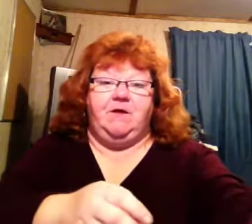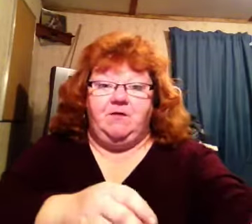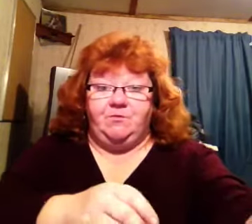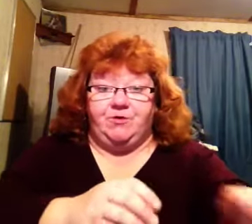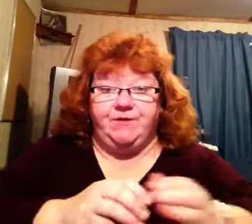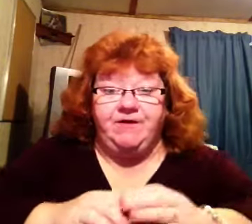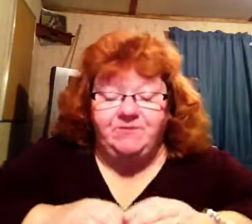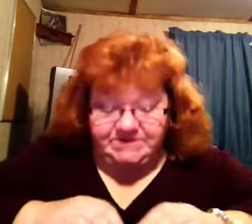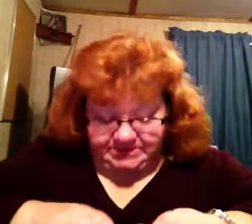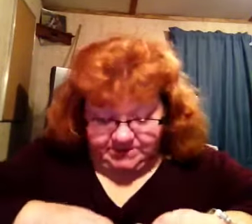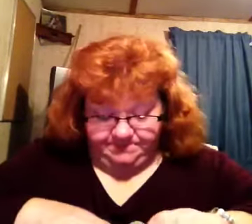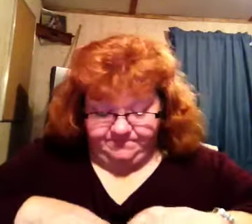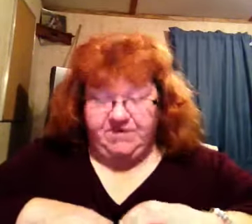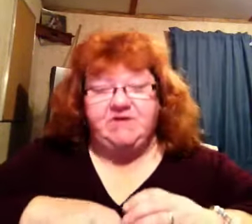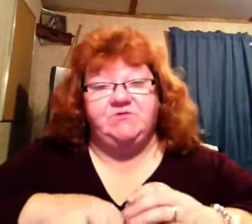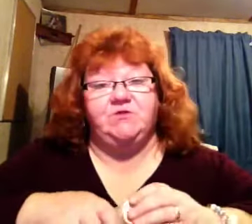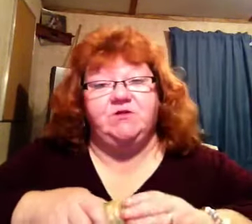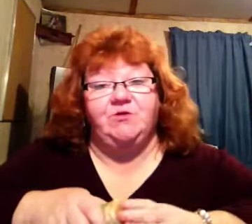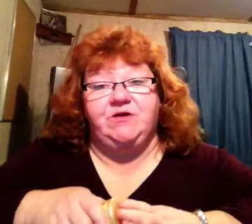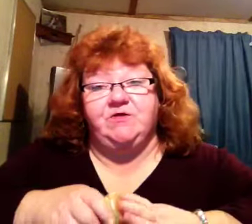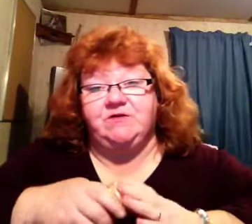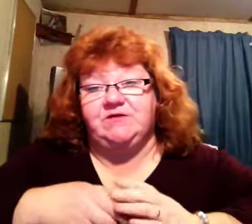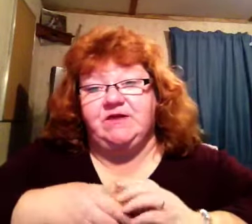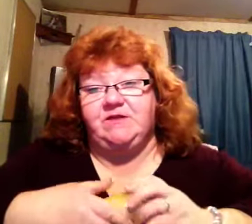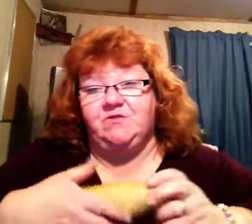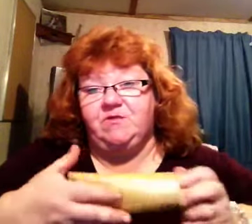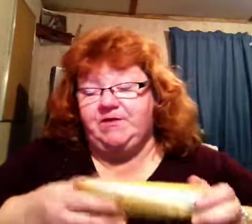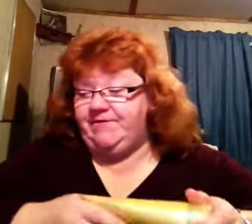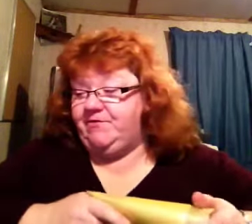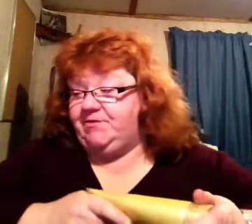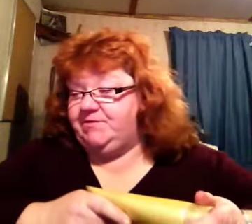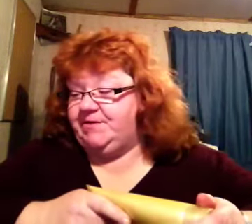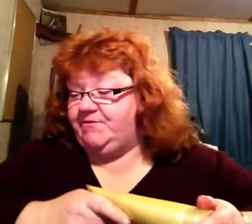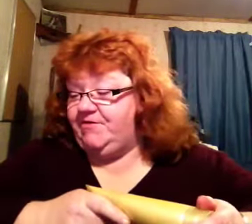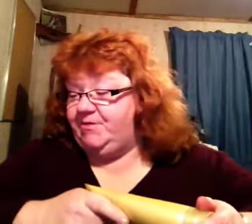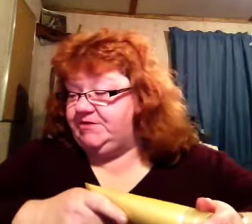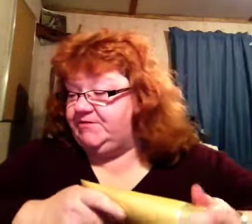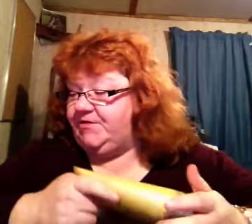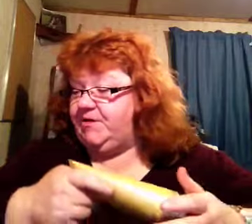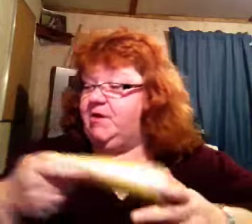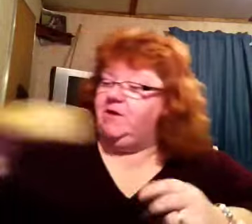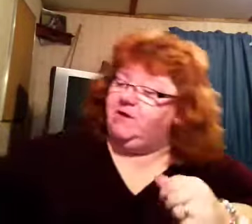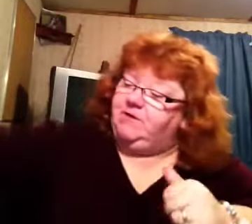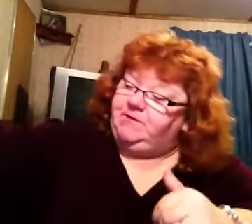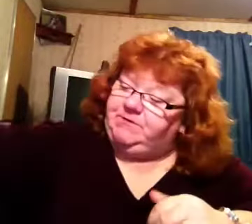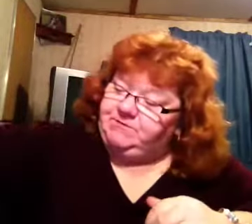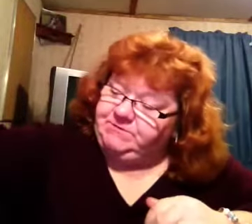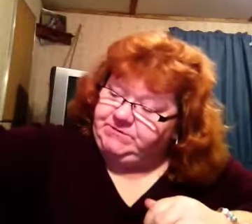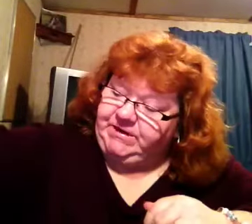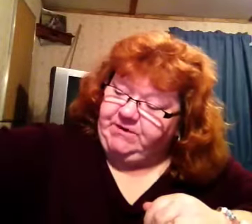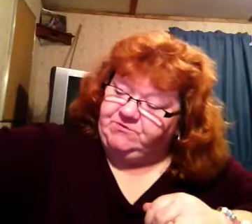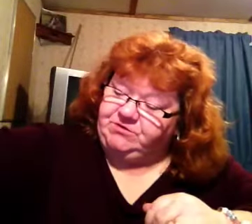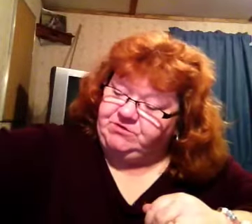Oh, boy. Anyways, um, yeah, I just wanted to come on here and say hello, and I've already spent five minutes of nothing. Today I went to the